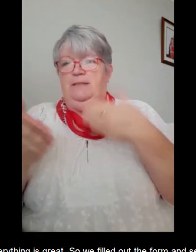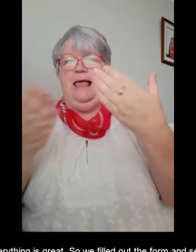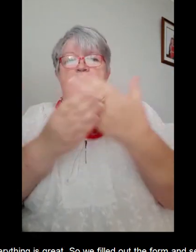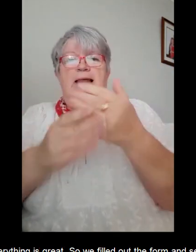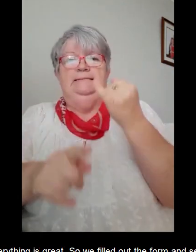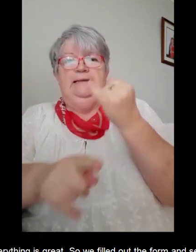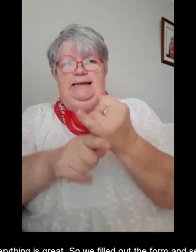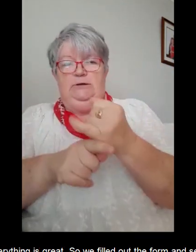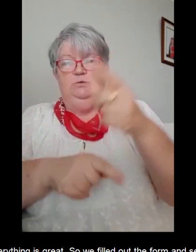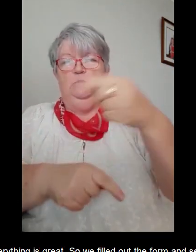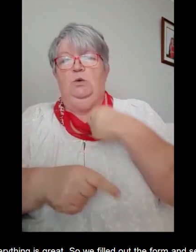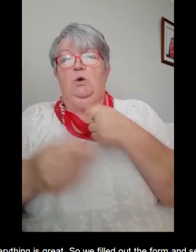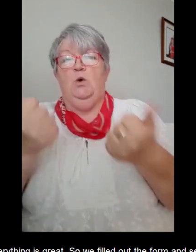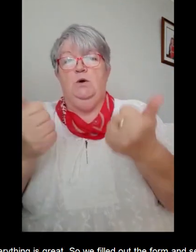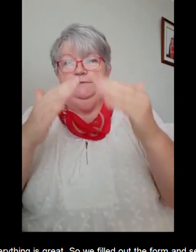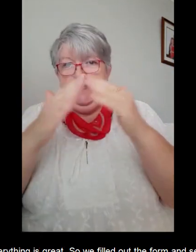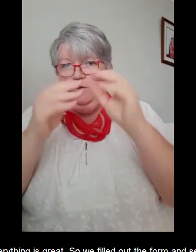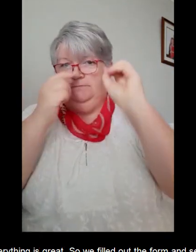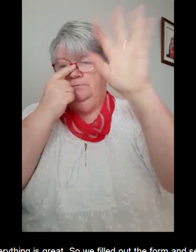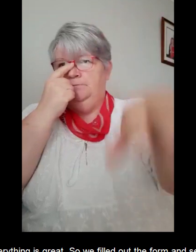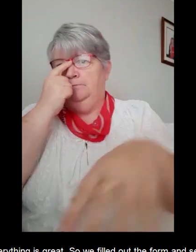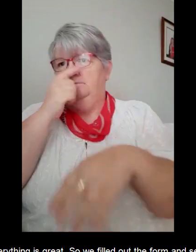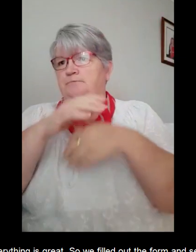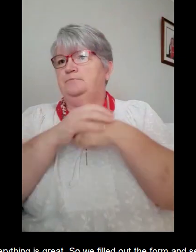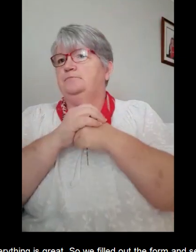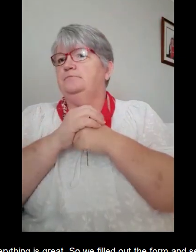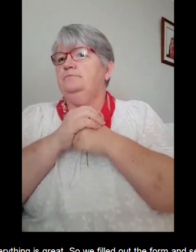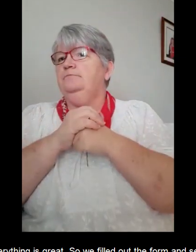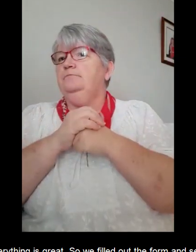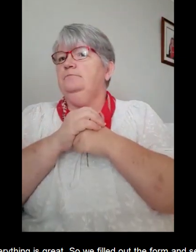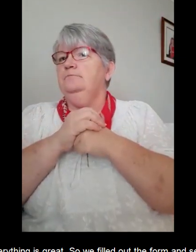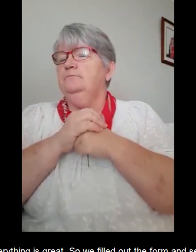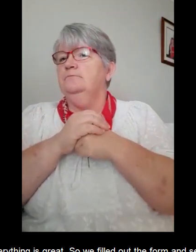absolutely everything is great so we fill out the form and send it back to the courthouse.